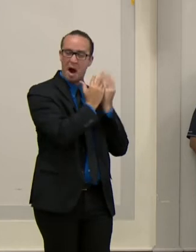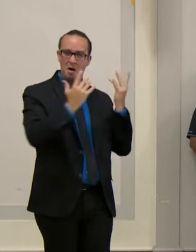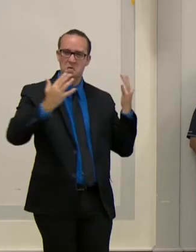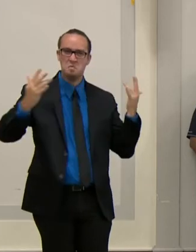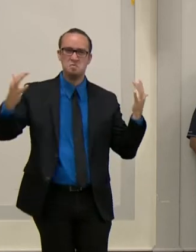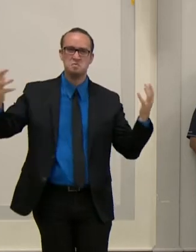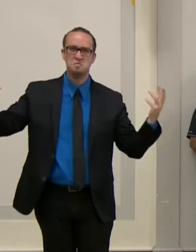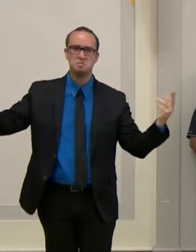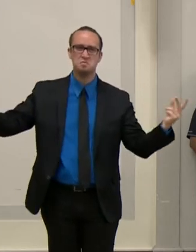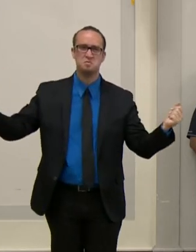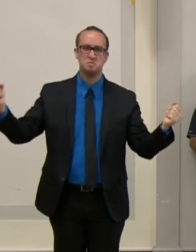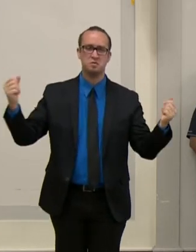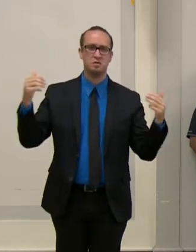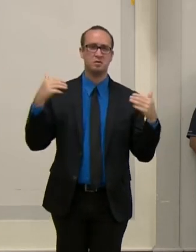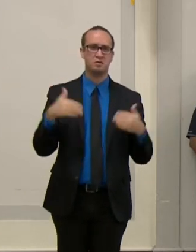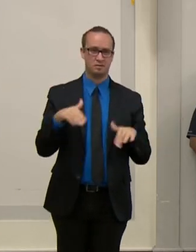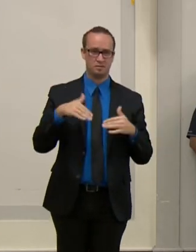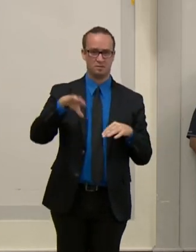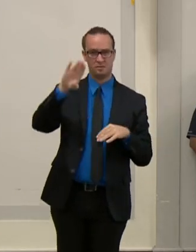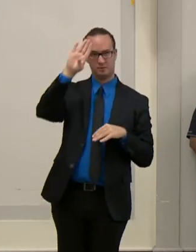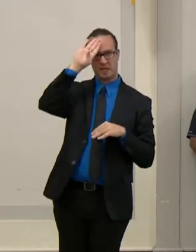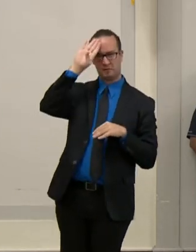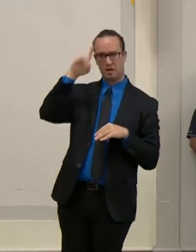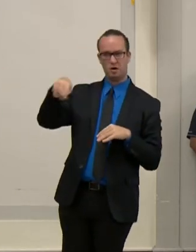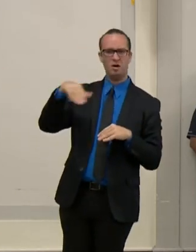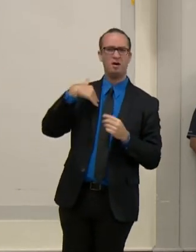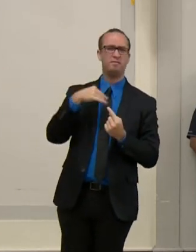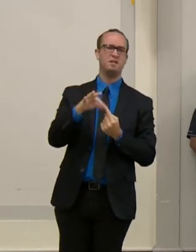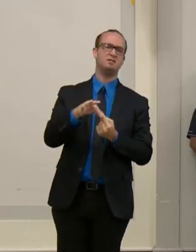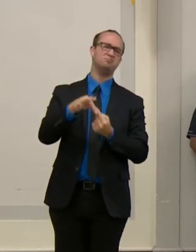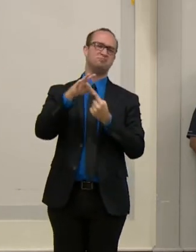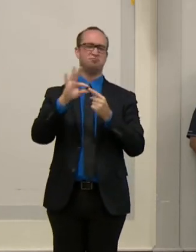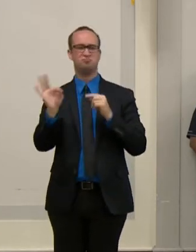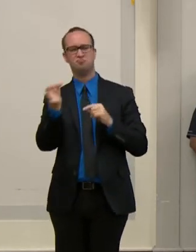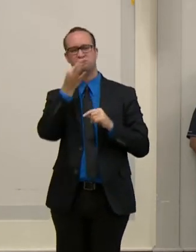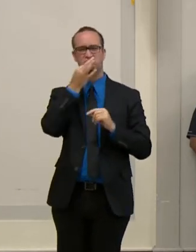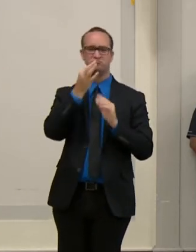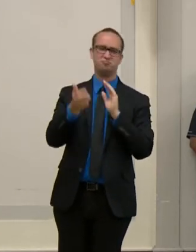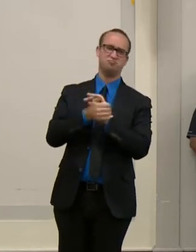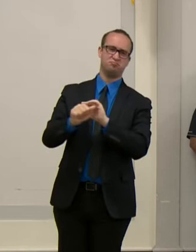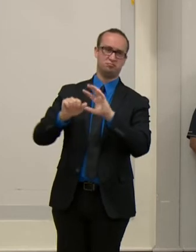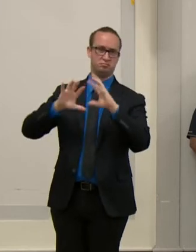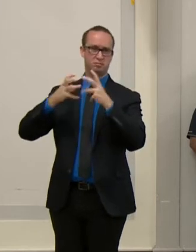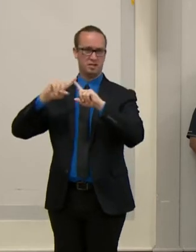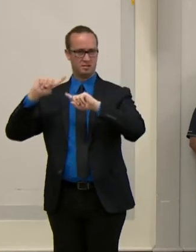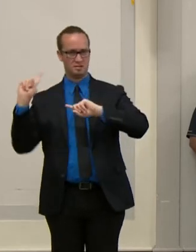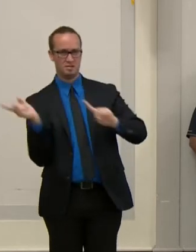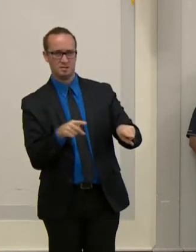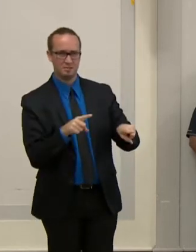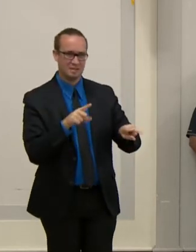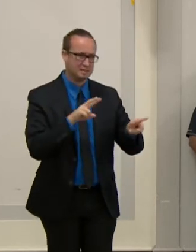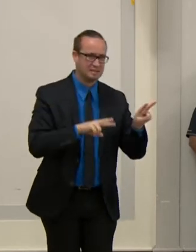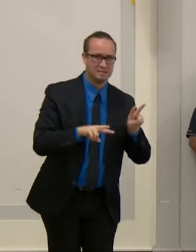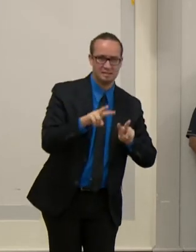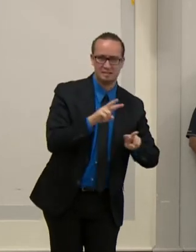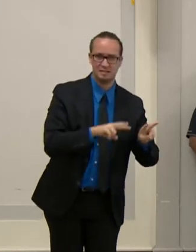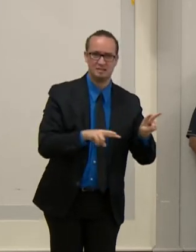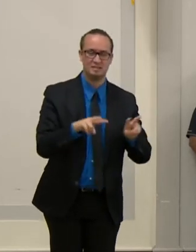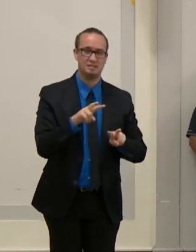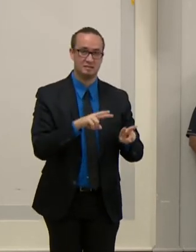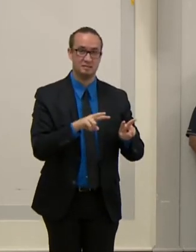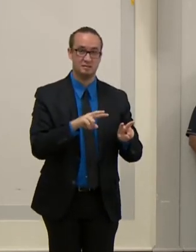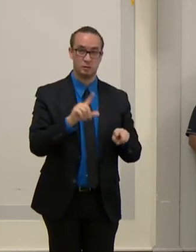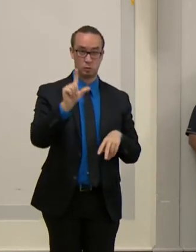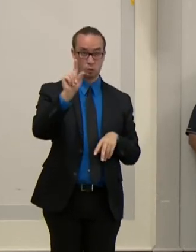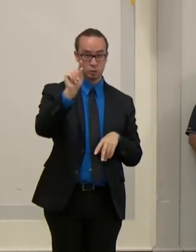rescue units, were requested. In all, we had approximately 20 city suppression units, 15 EMS